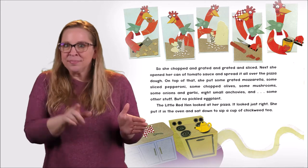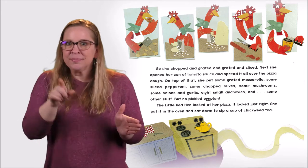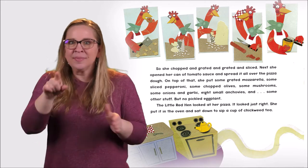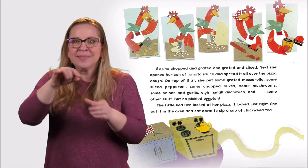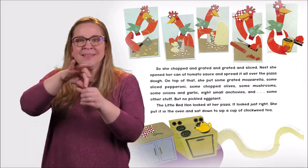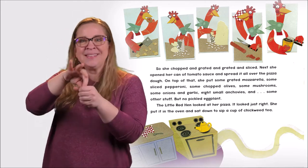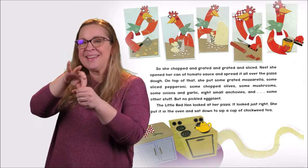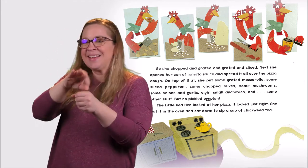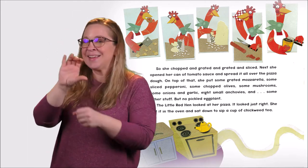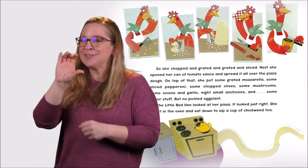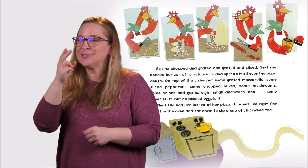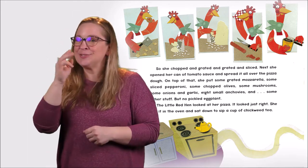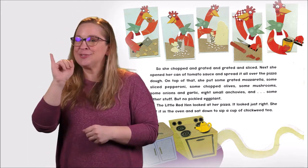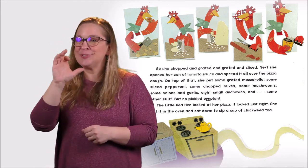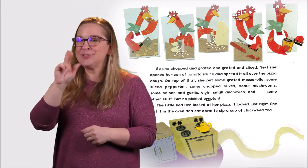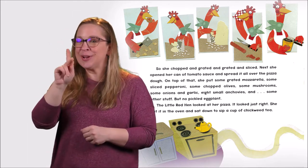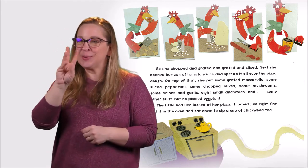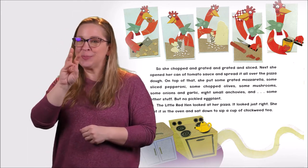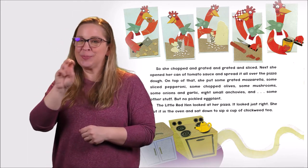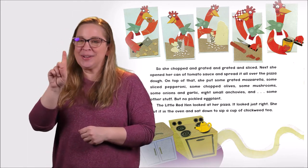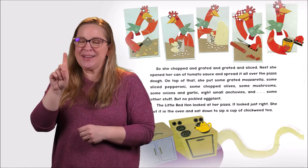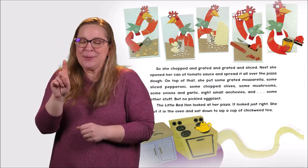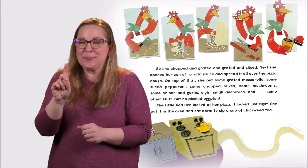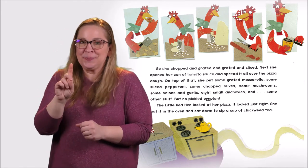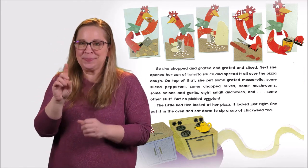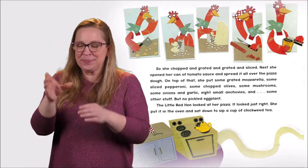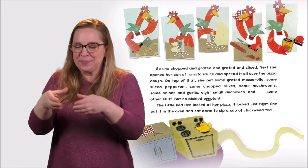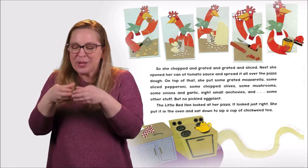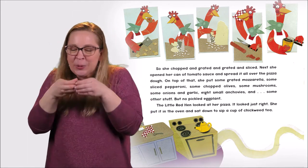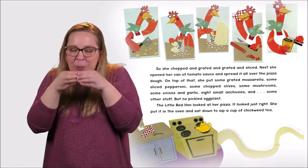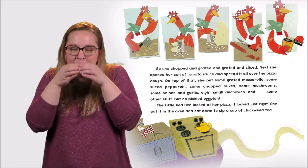oven, and sat down to sip a cup of chickweed tea.